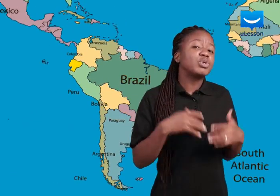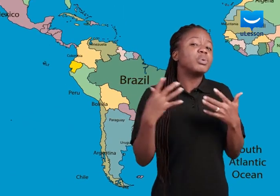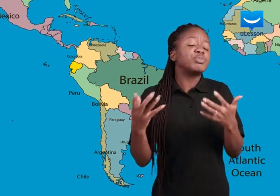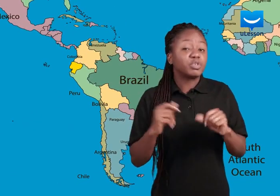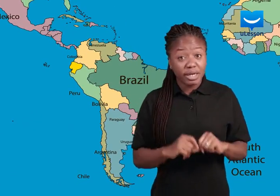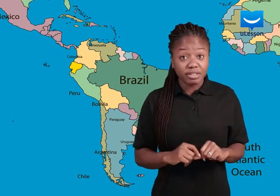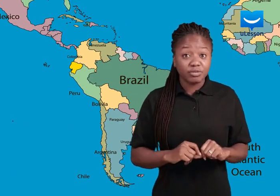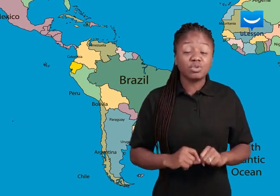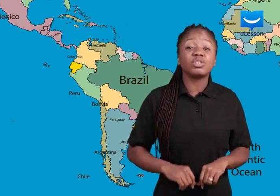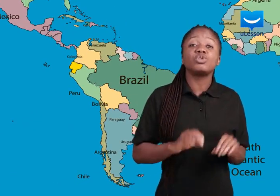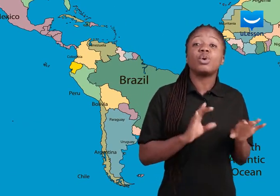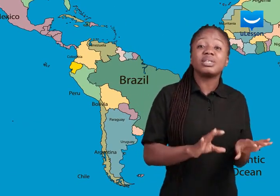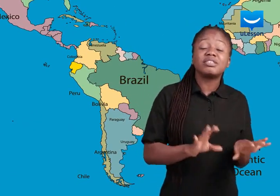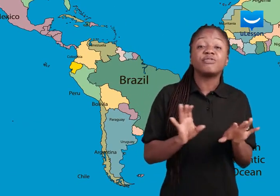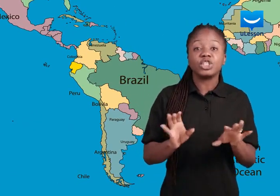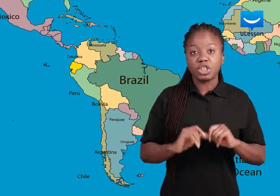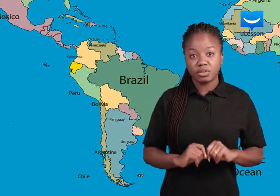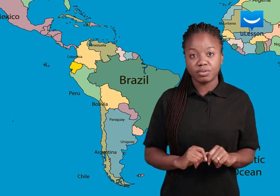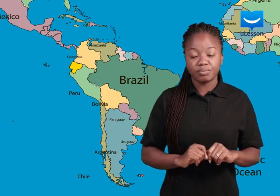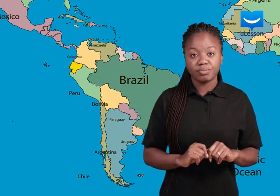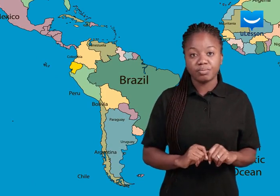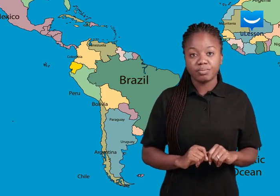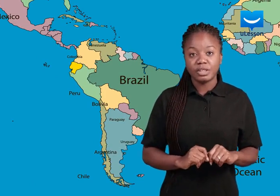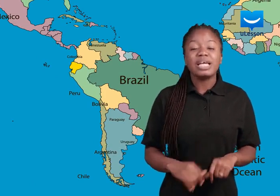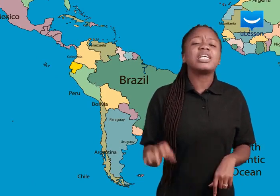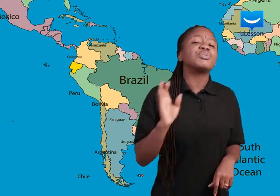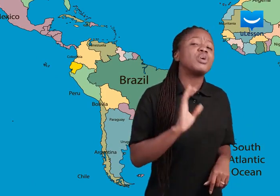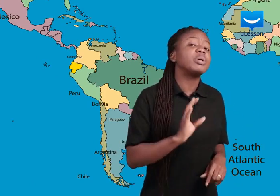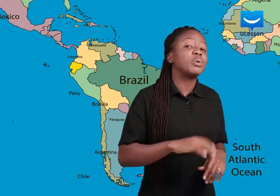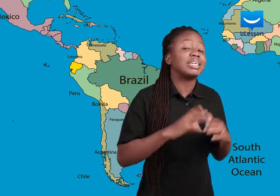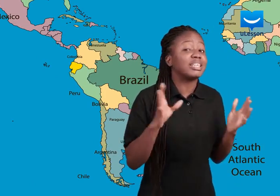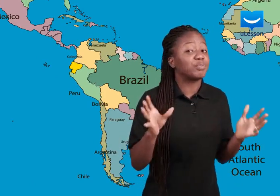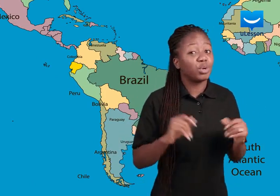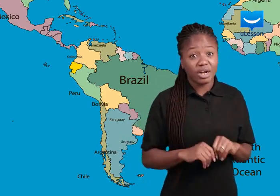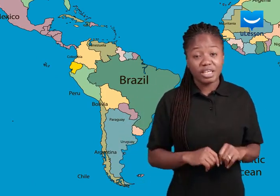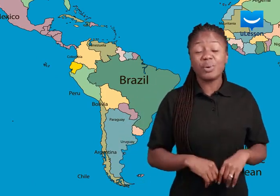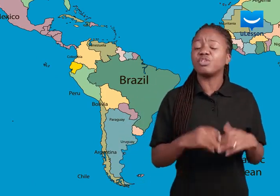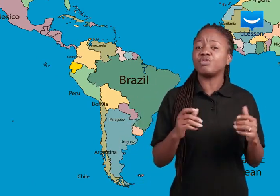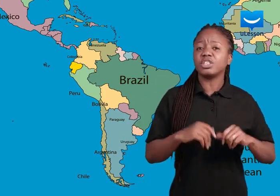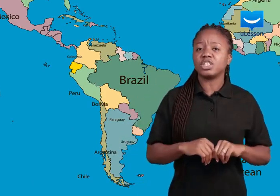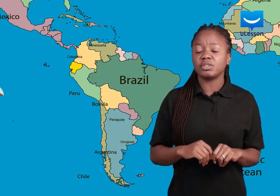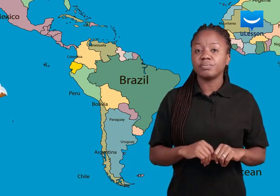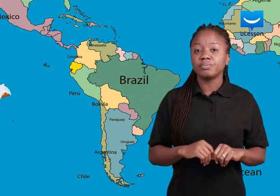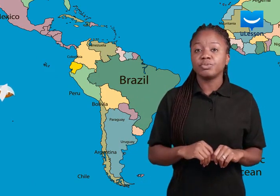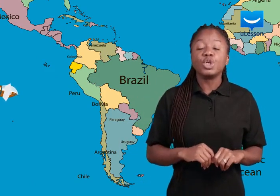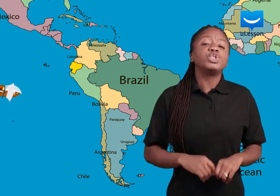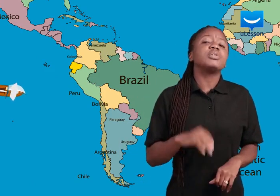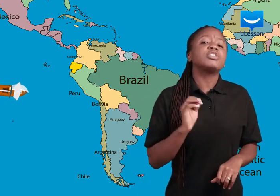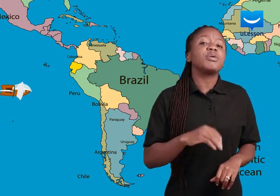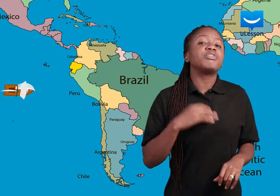Darwin's perspective using Darwin's finches. Charles Darwin was an explorer. He went on voyages. During some of